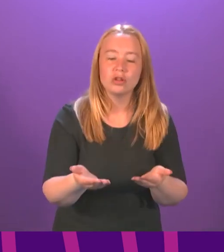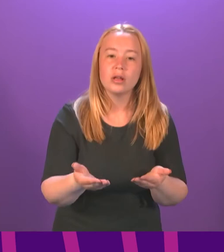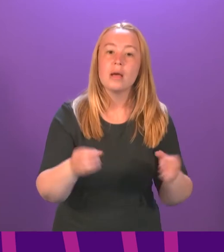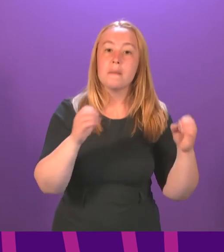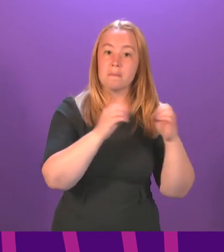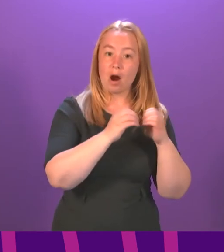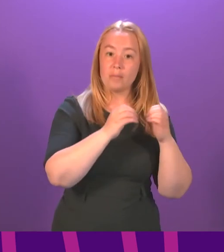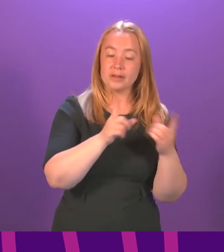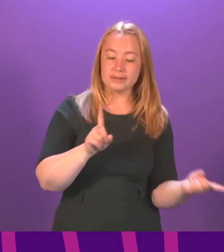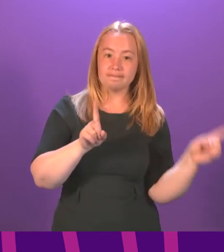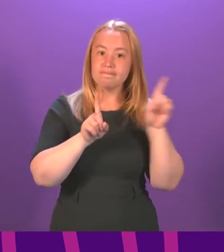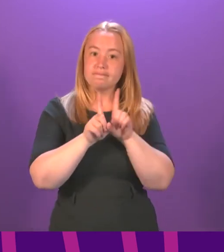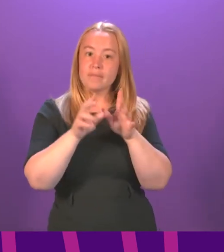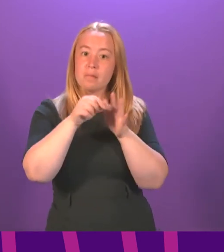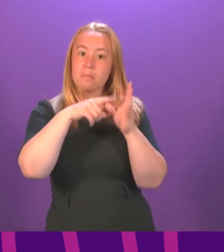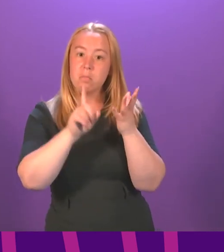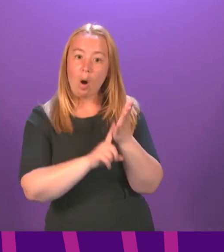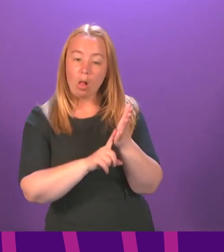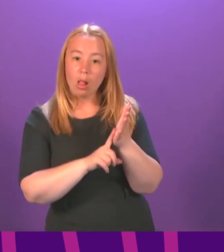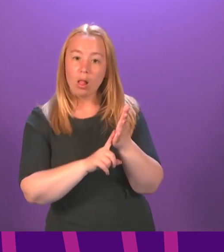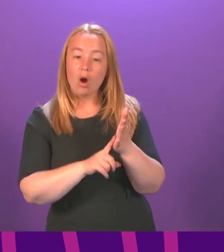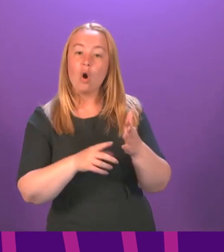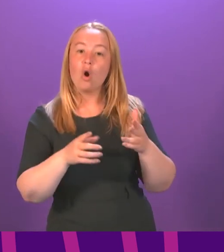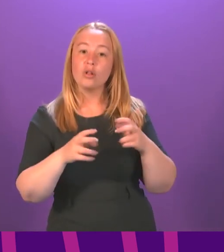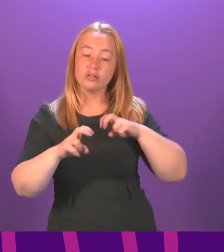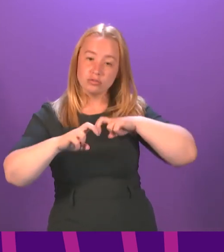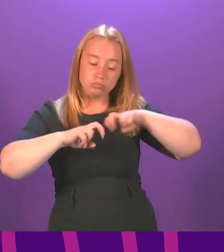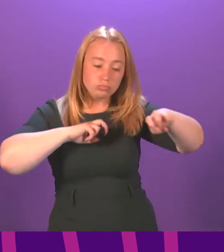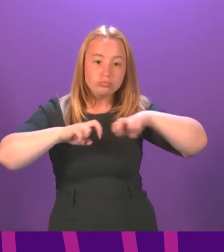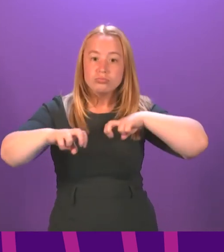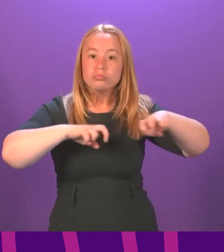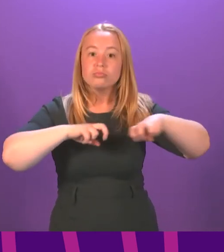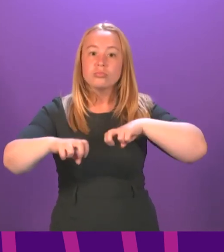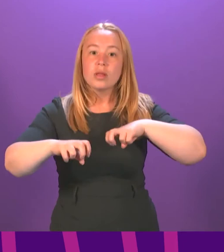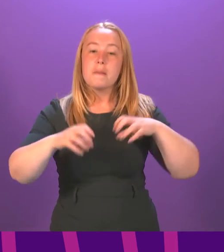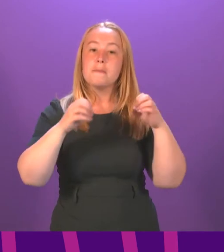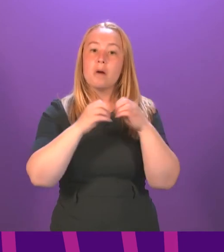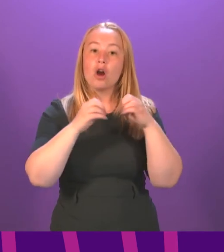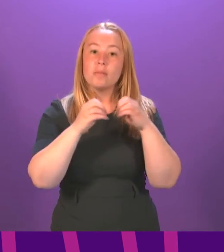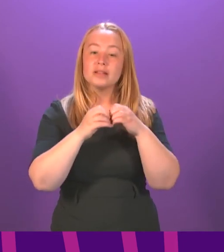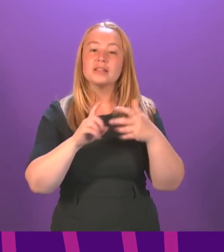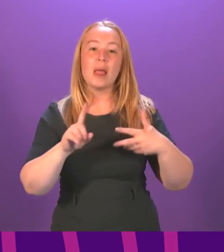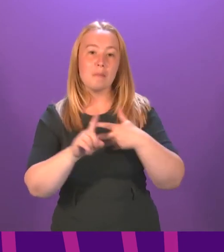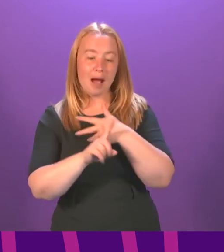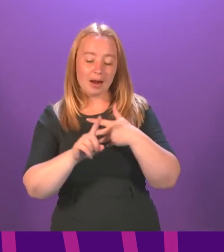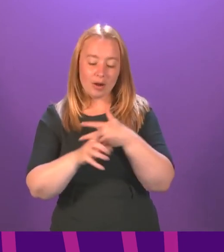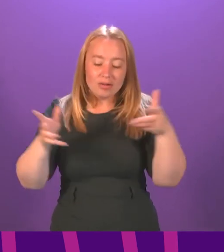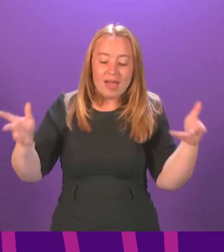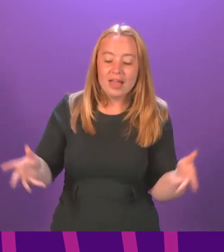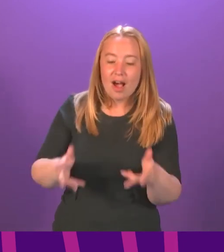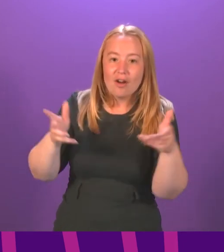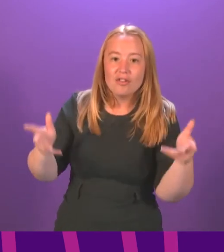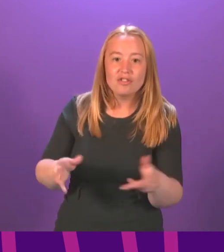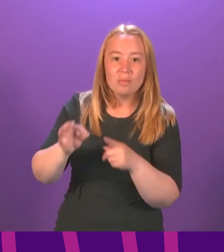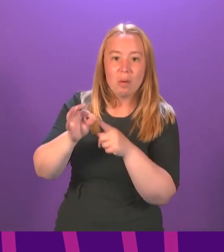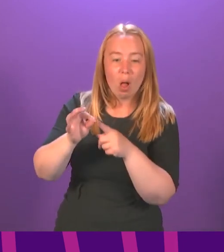Paul on his first missionary journeys. Barnabas was there, in the background, encouraging and